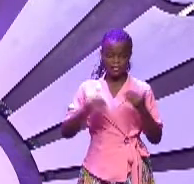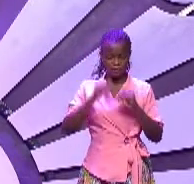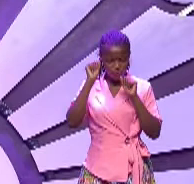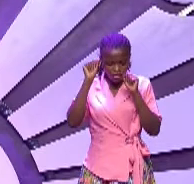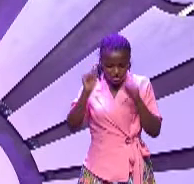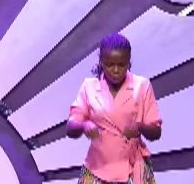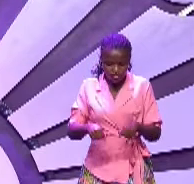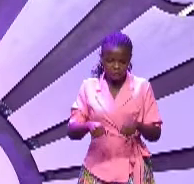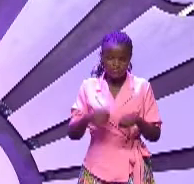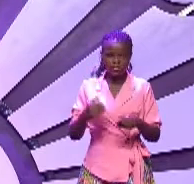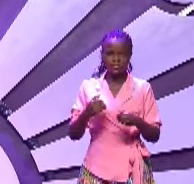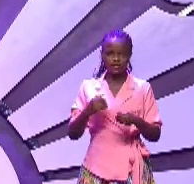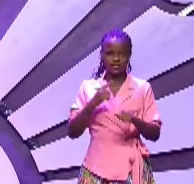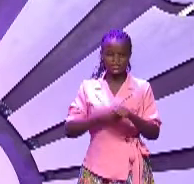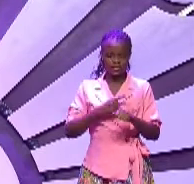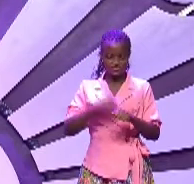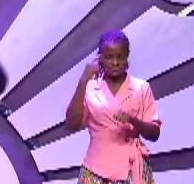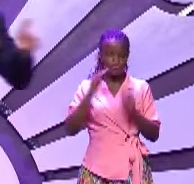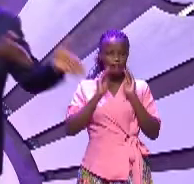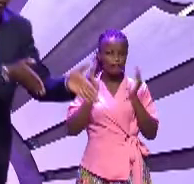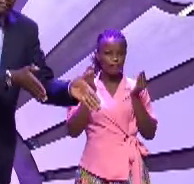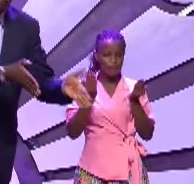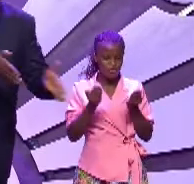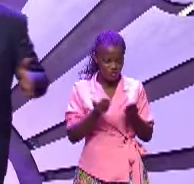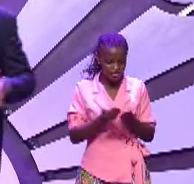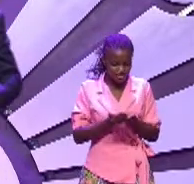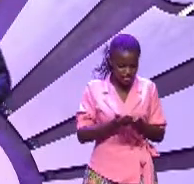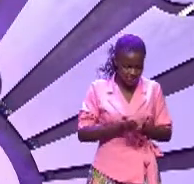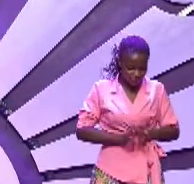at this trend for Moses to fall away from God.